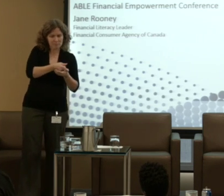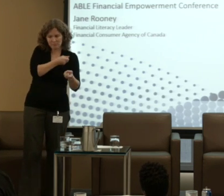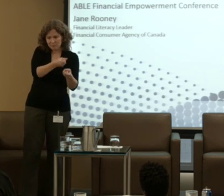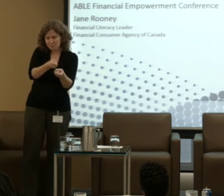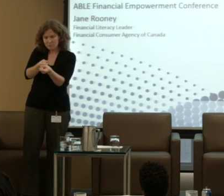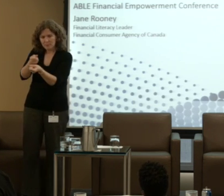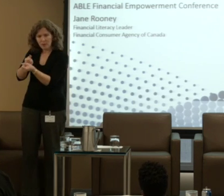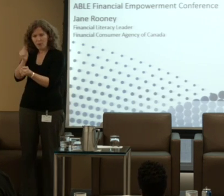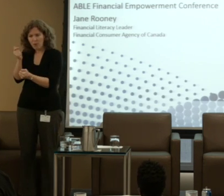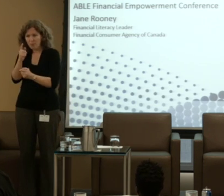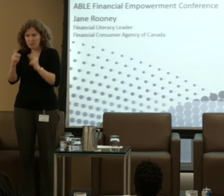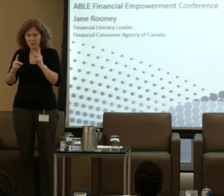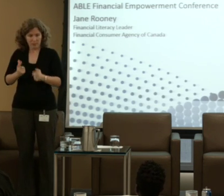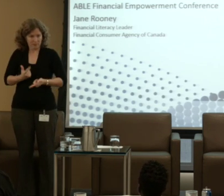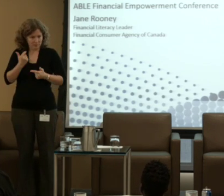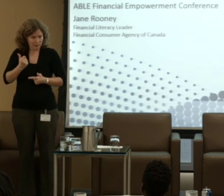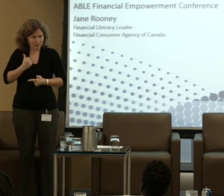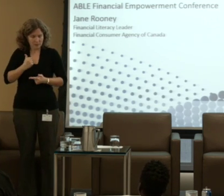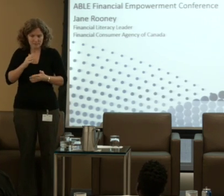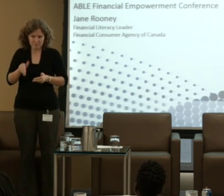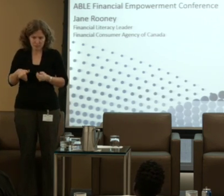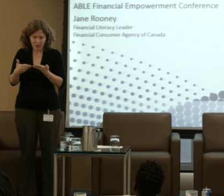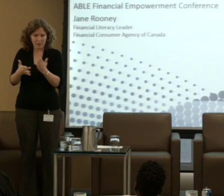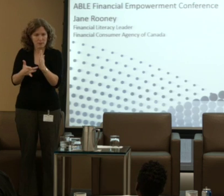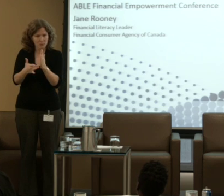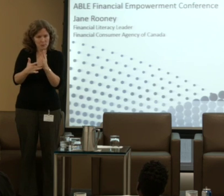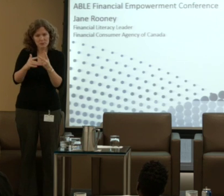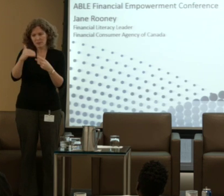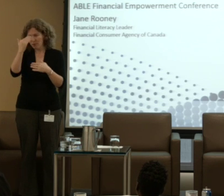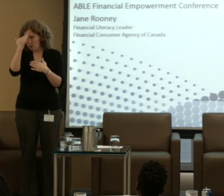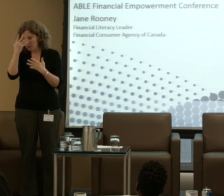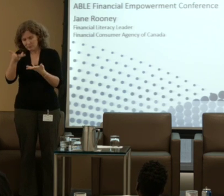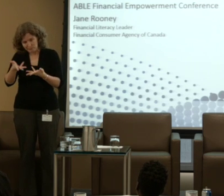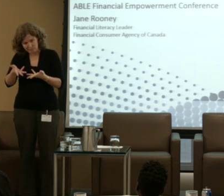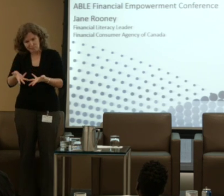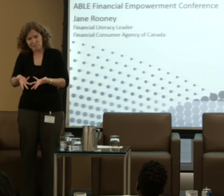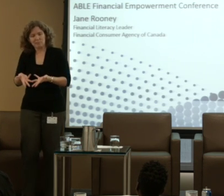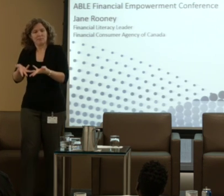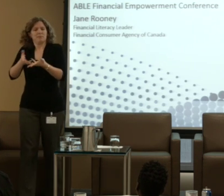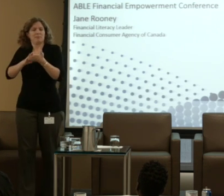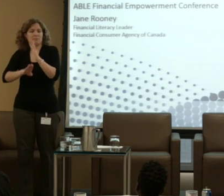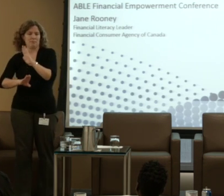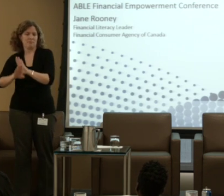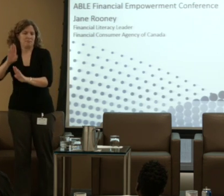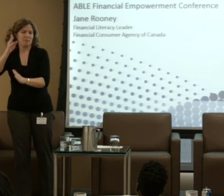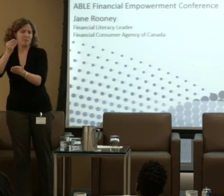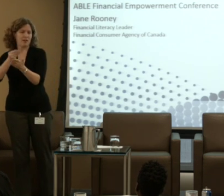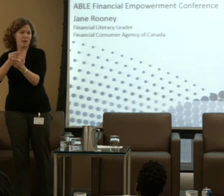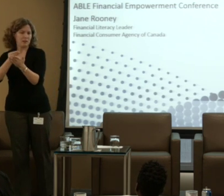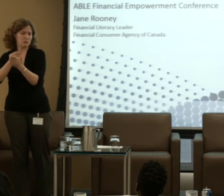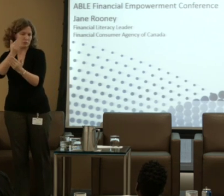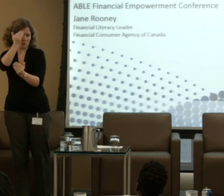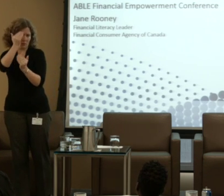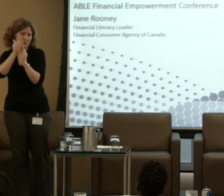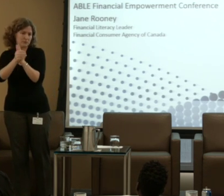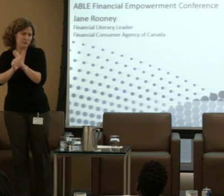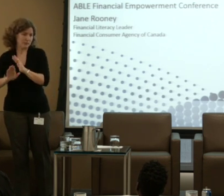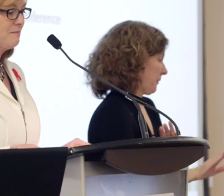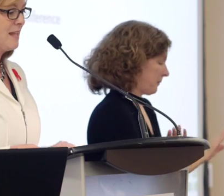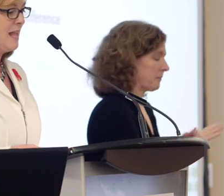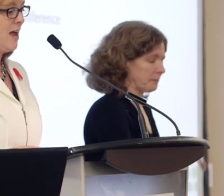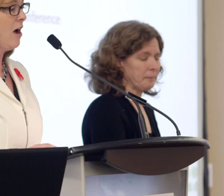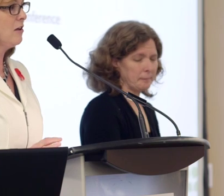all Canadians. And helping them get the tools, the knowledge that they need to build a better financial knowledge and skills.